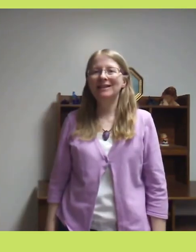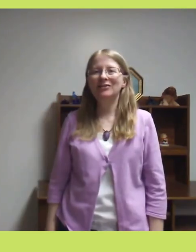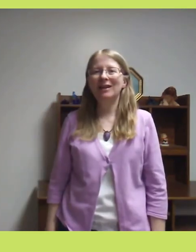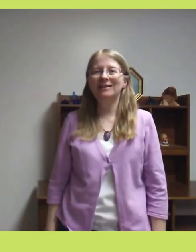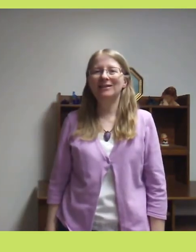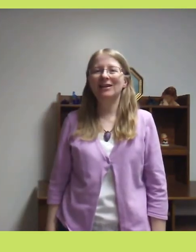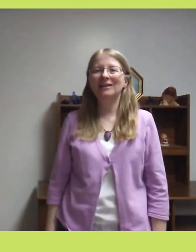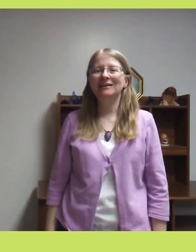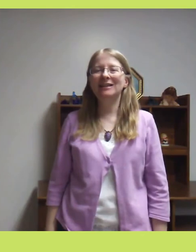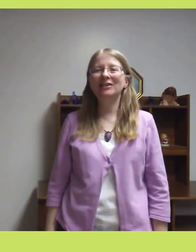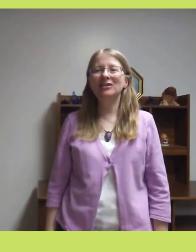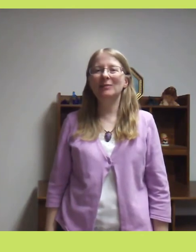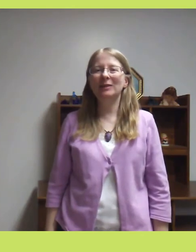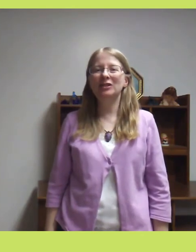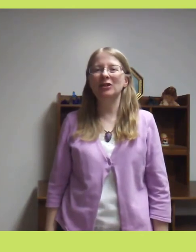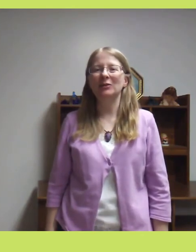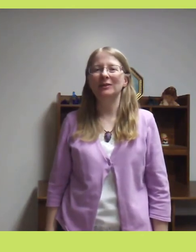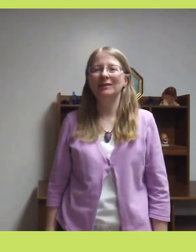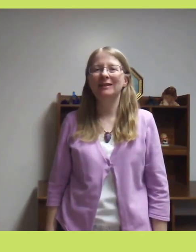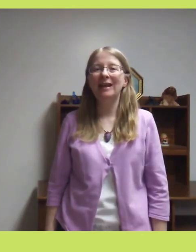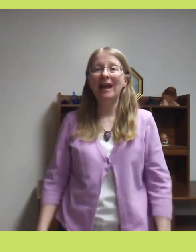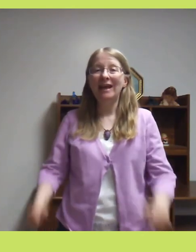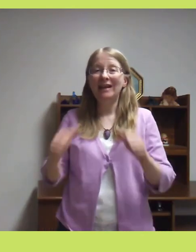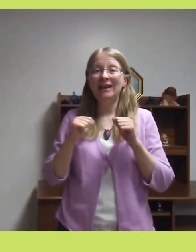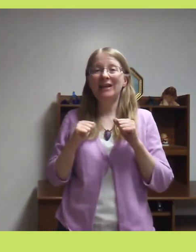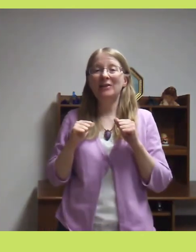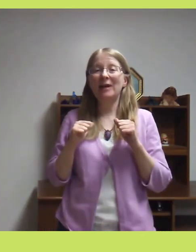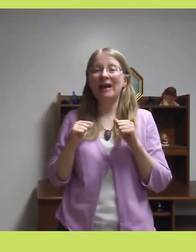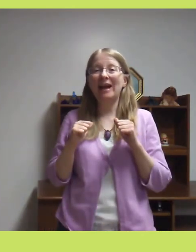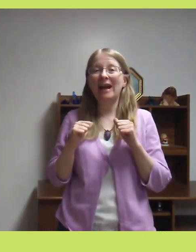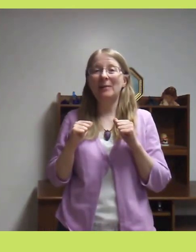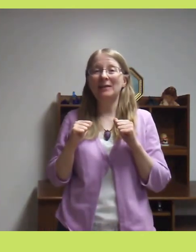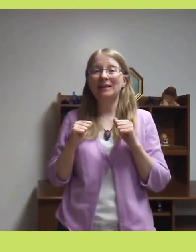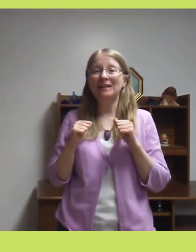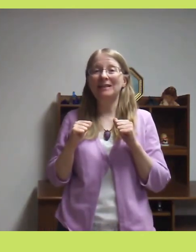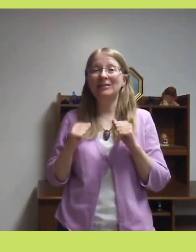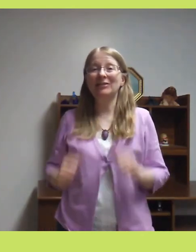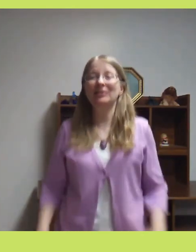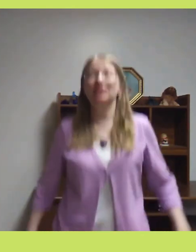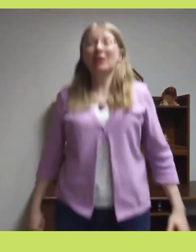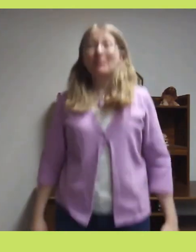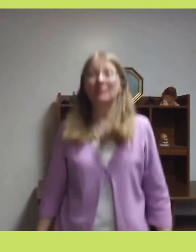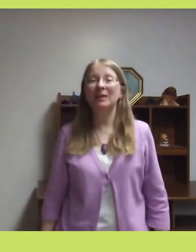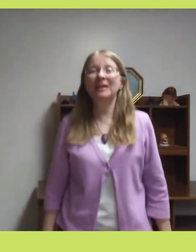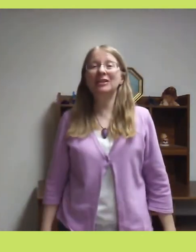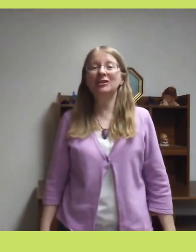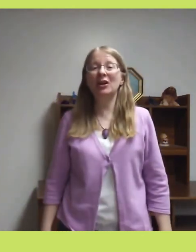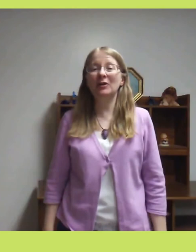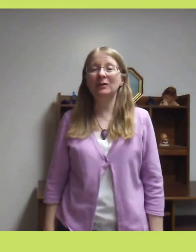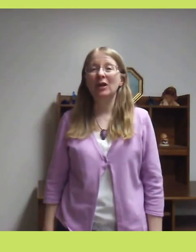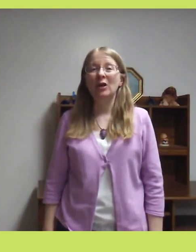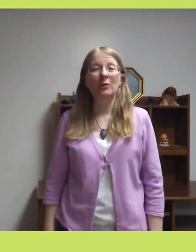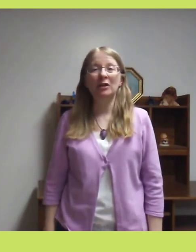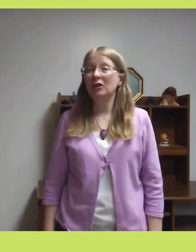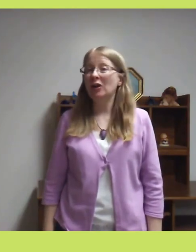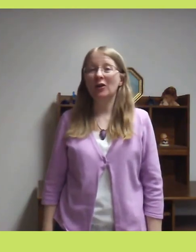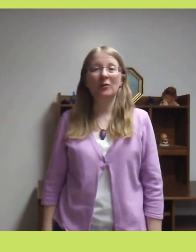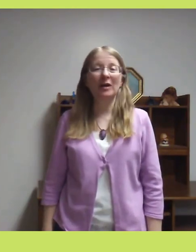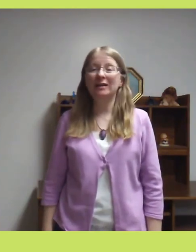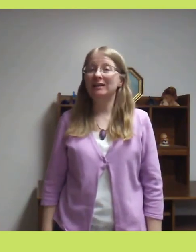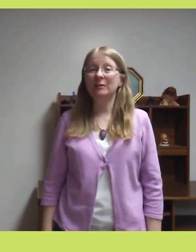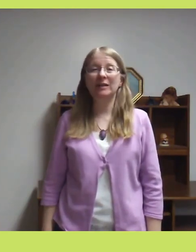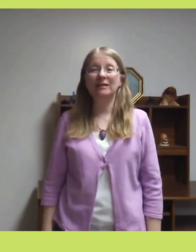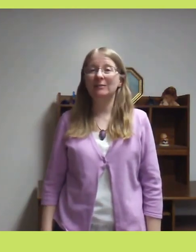Let's try the song Little Jumping Joan. Here I am, Little Jumping Joan. When